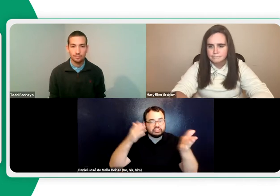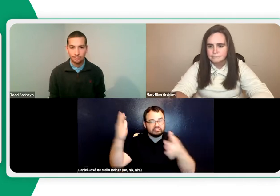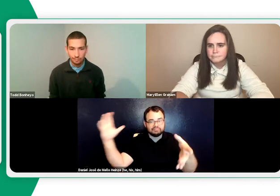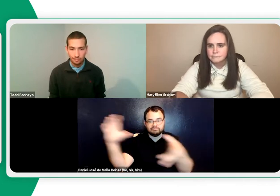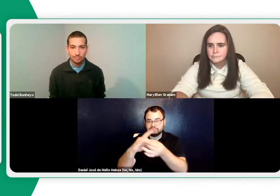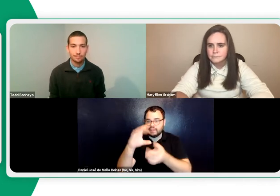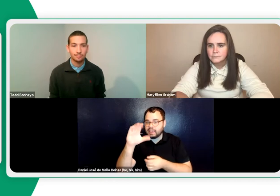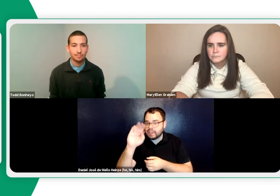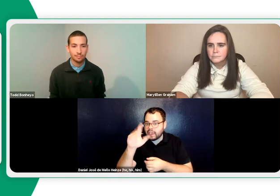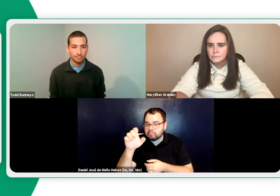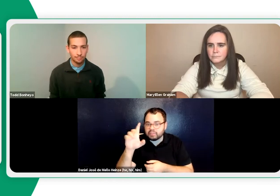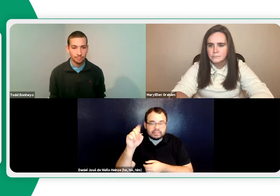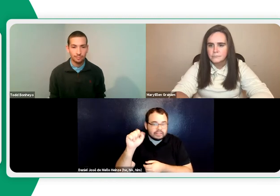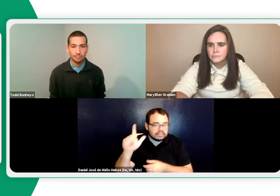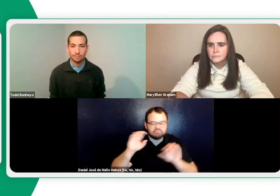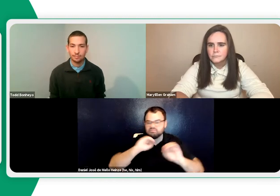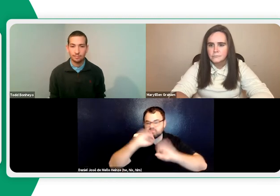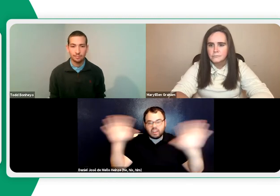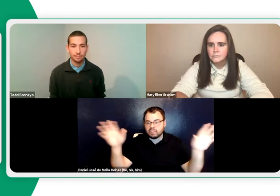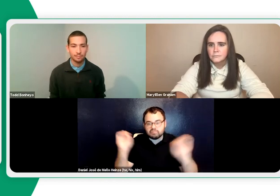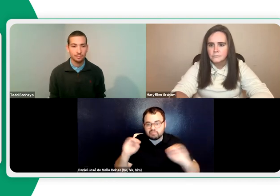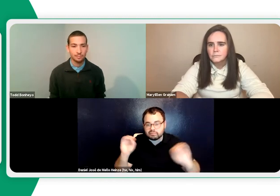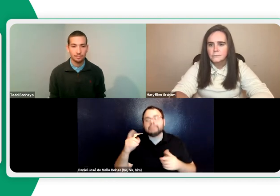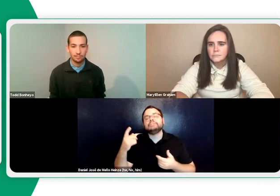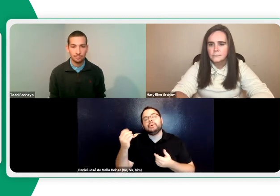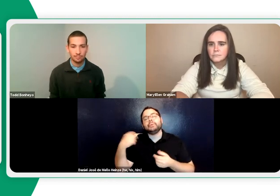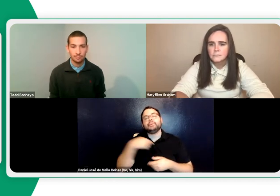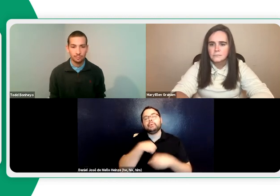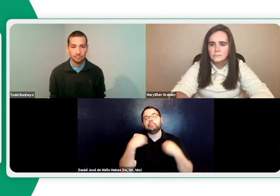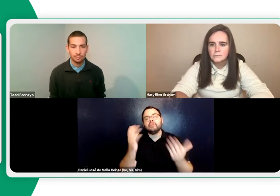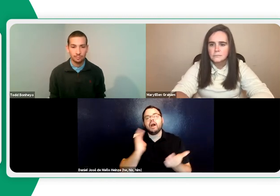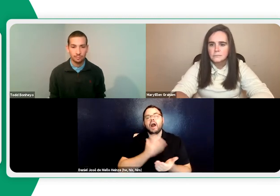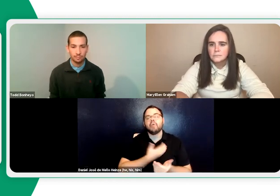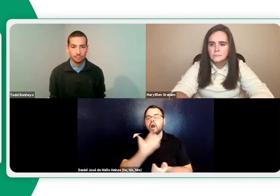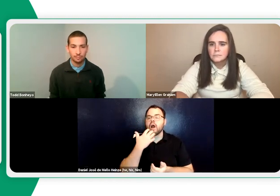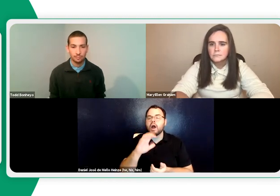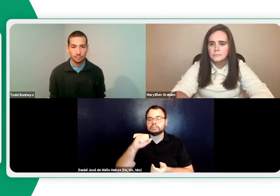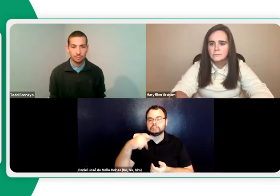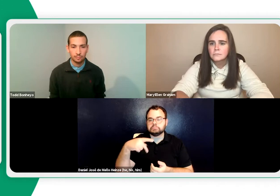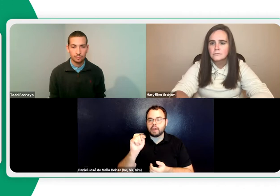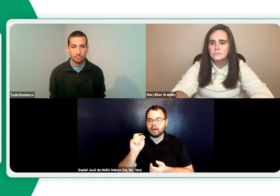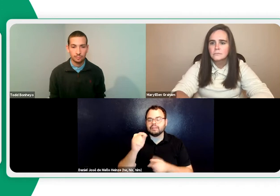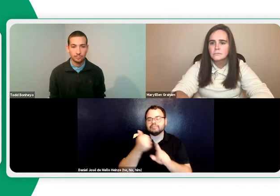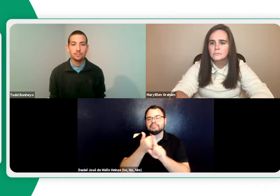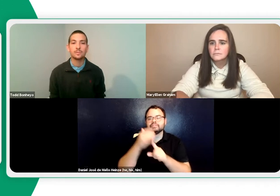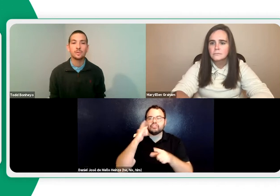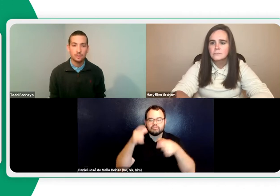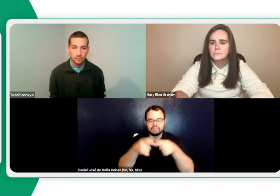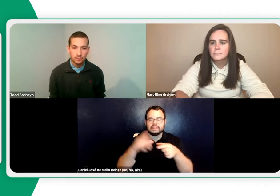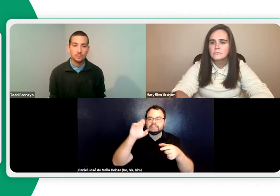or internet service provider. No cable, no DSL, or anything. And for those students, we will provide a